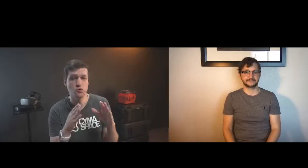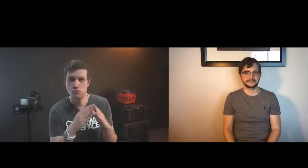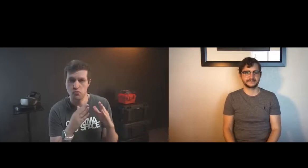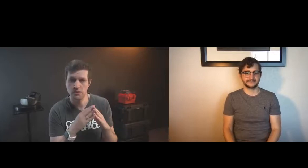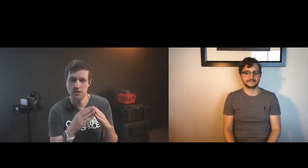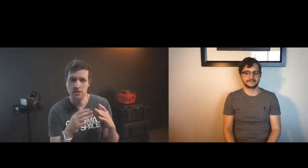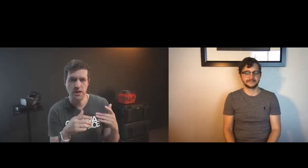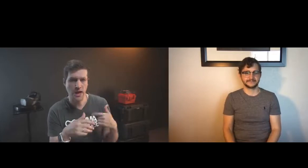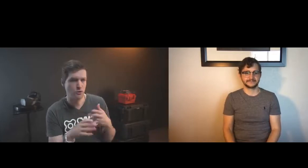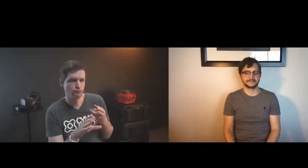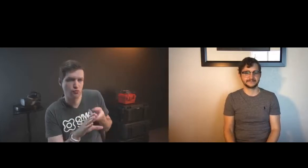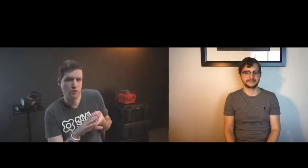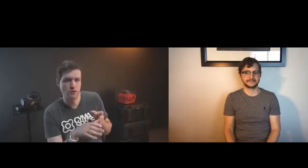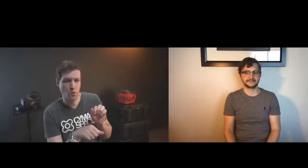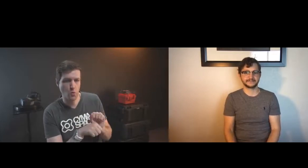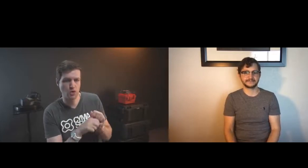access